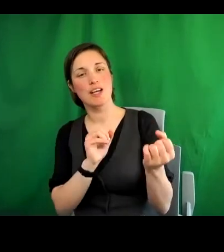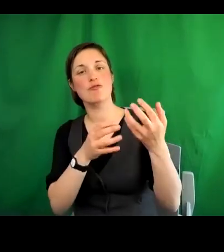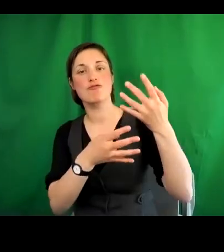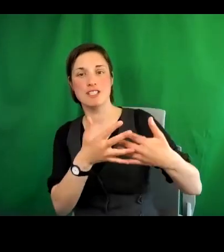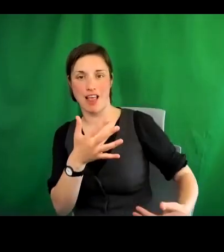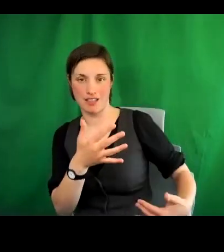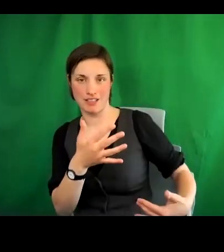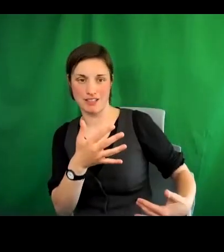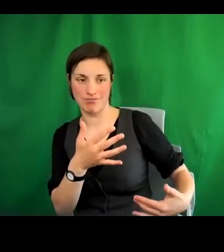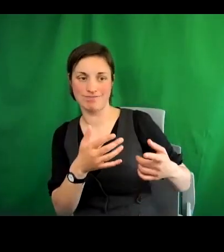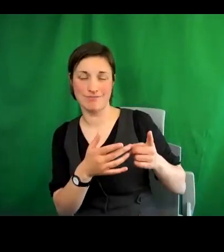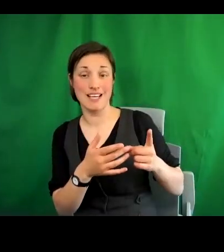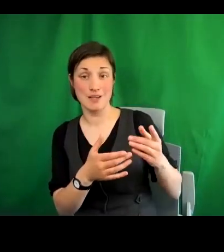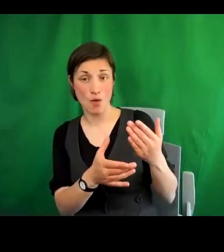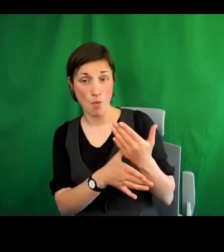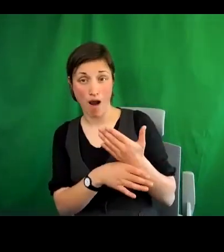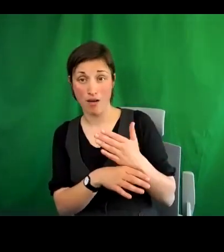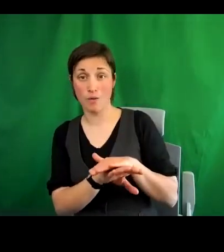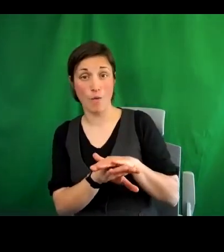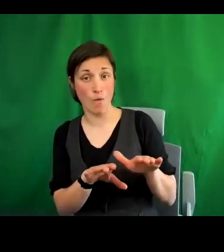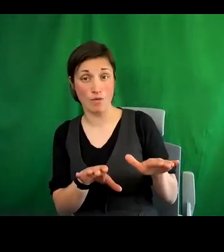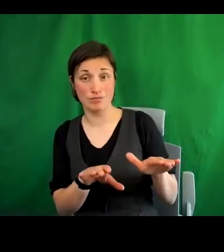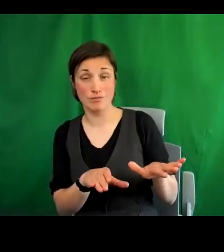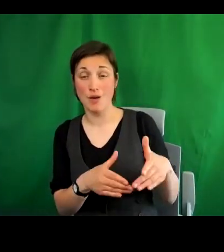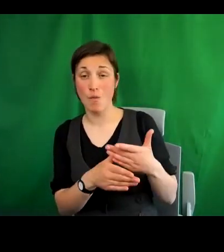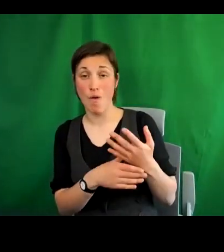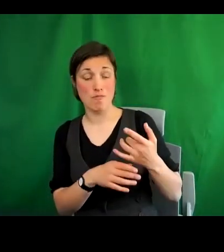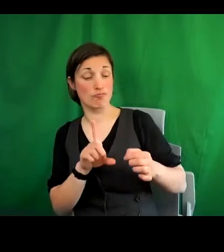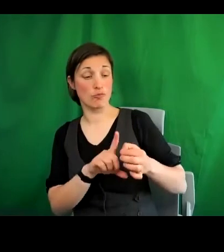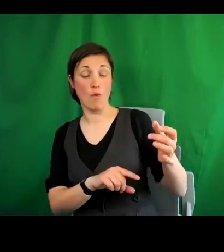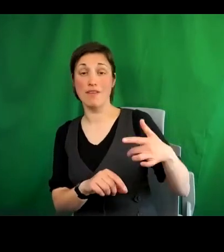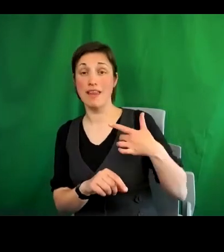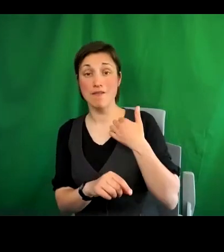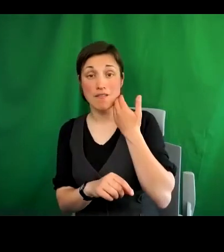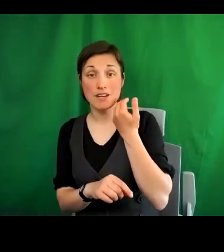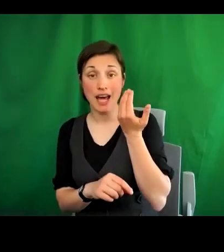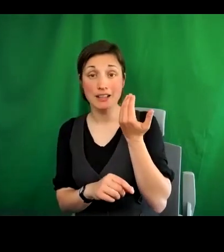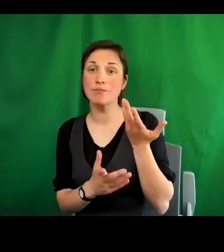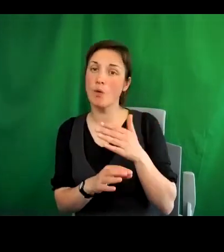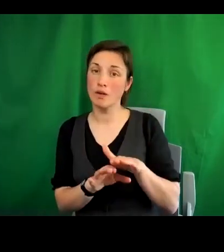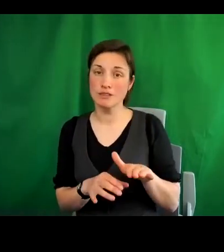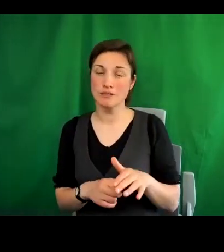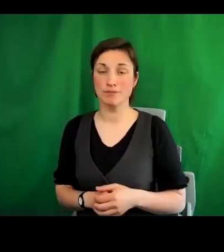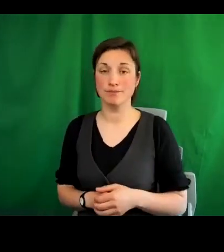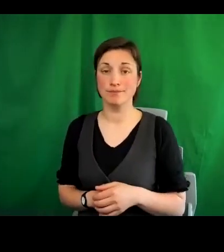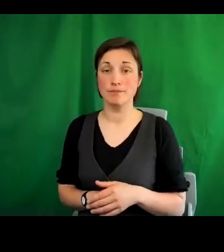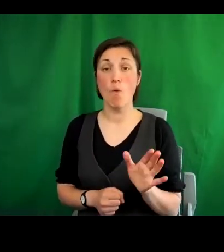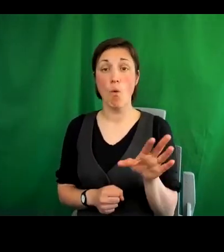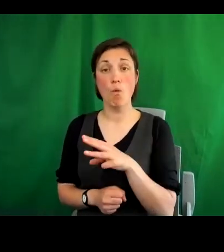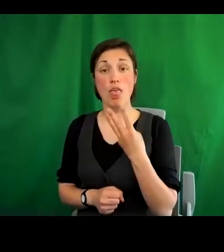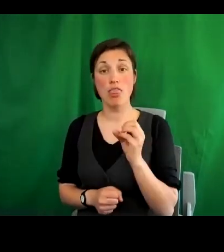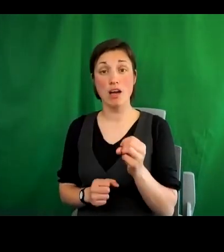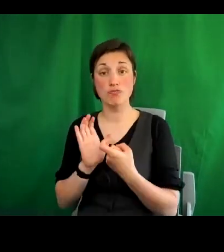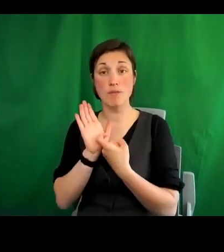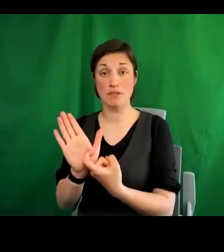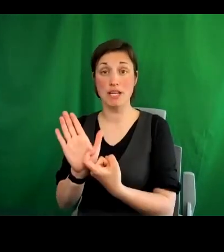intended impact in improving people's lives on an everyday basis. All 30 recommendations were accepted by the